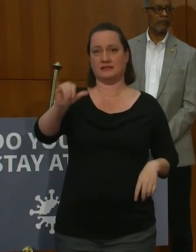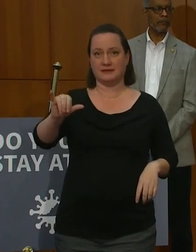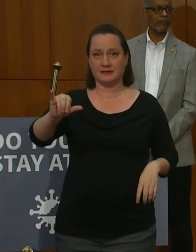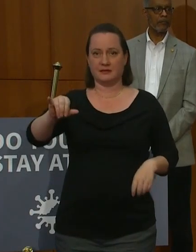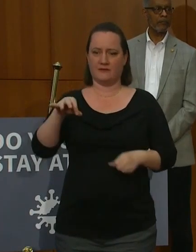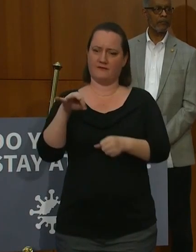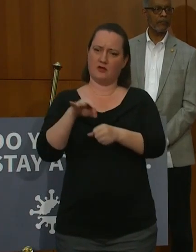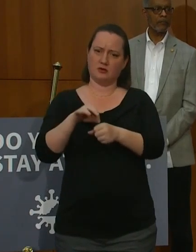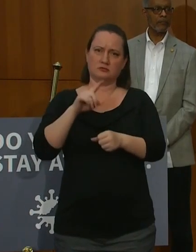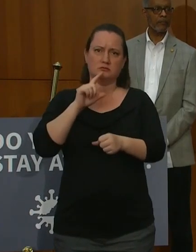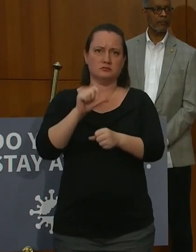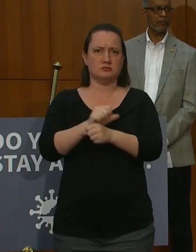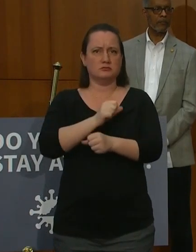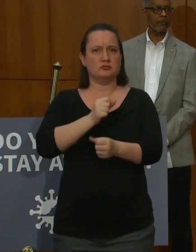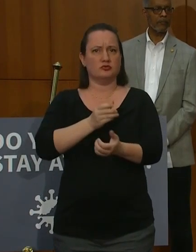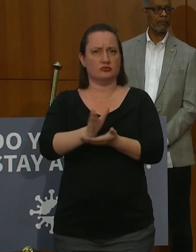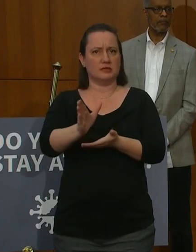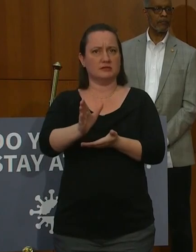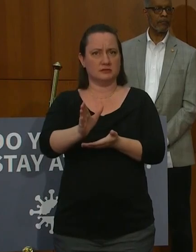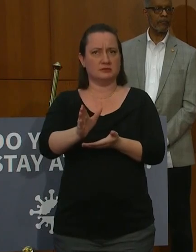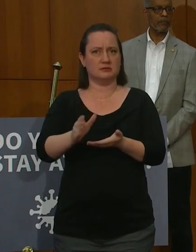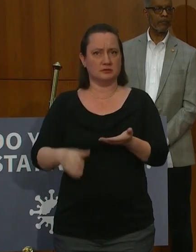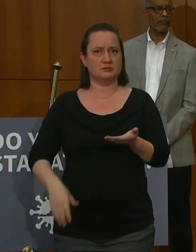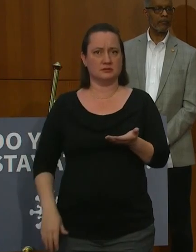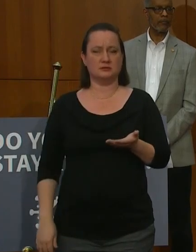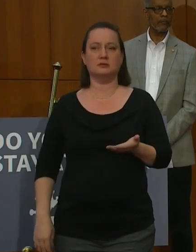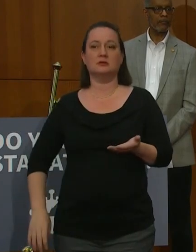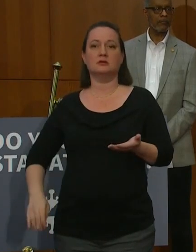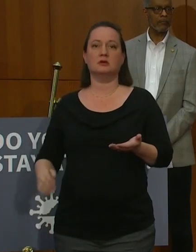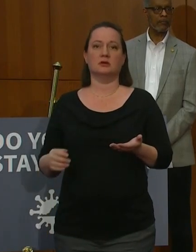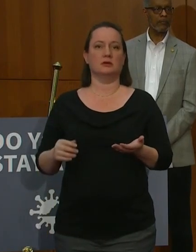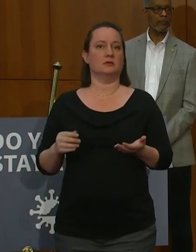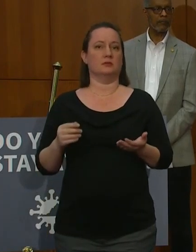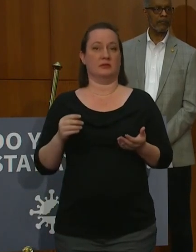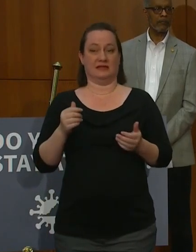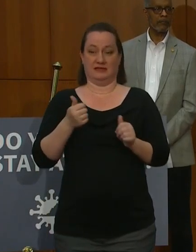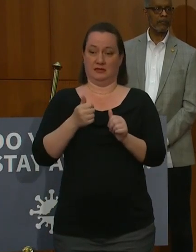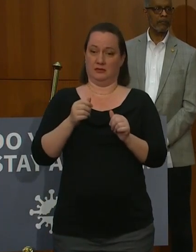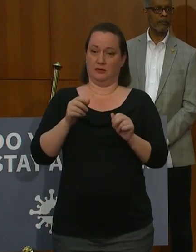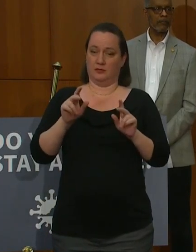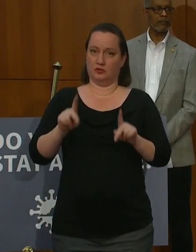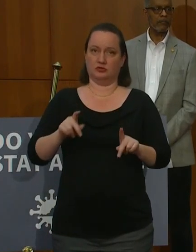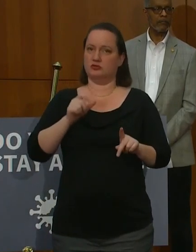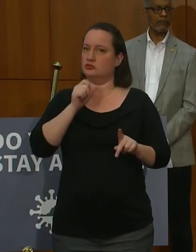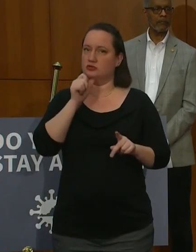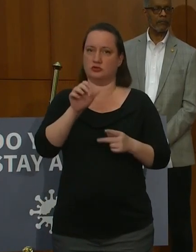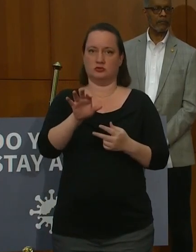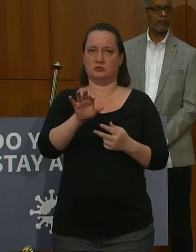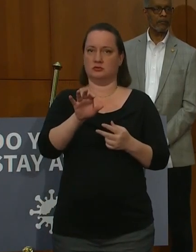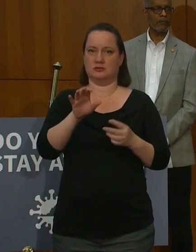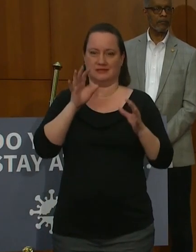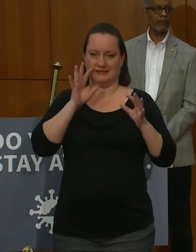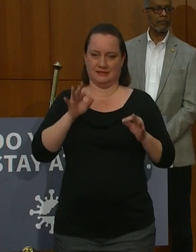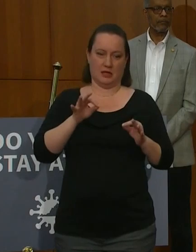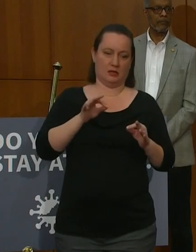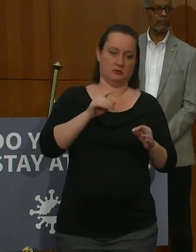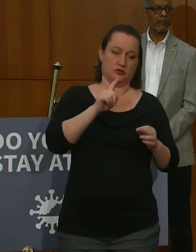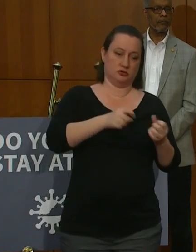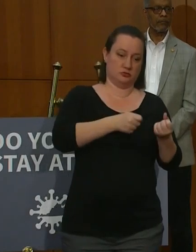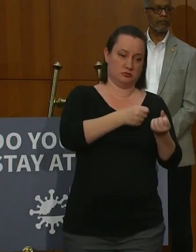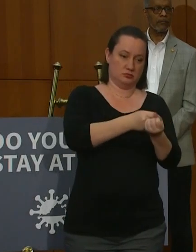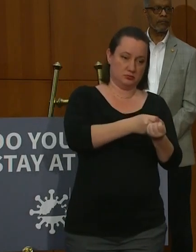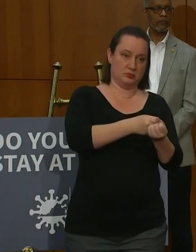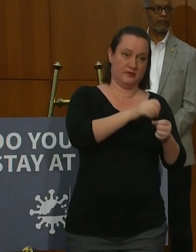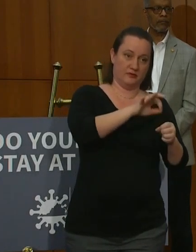fundamental right. But no one should have to choose between protecting their health or casting a